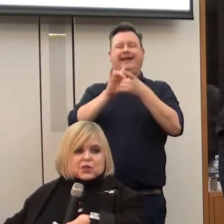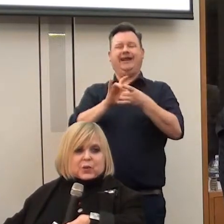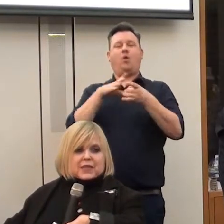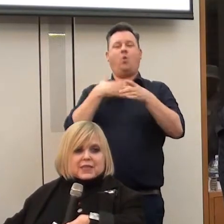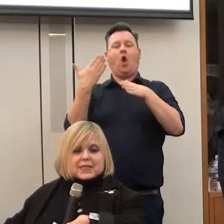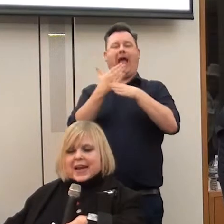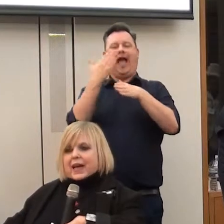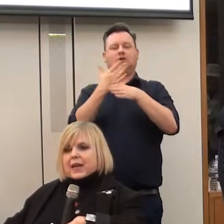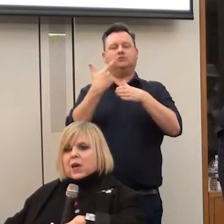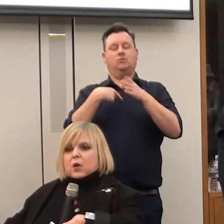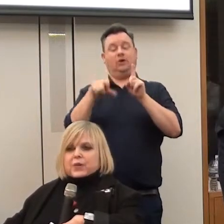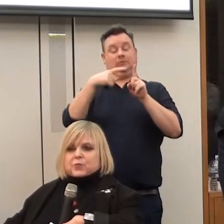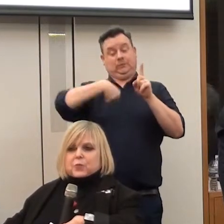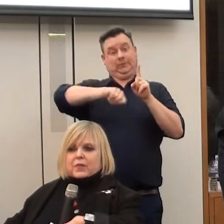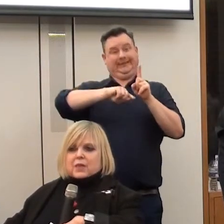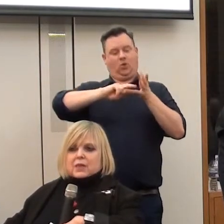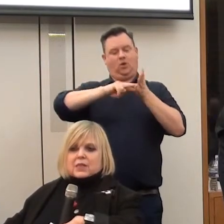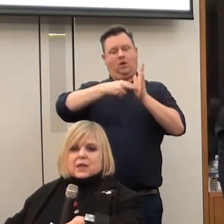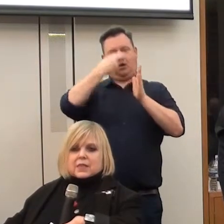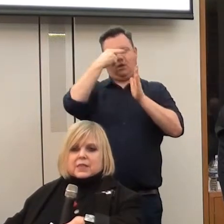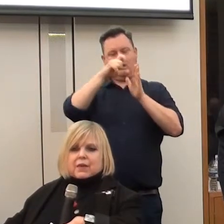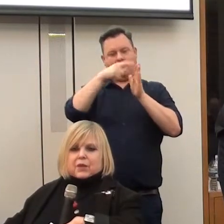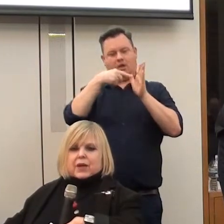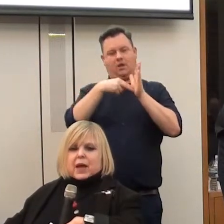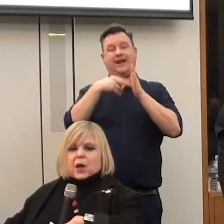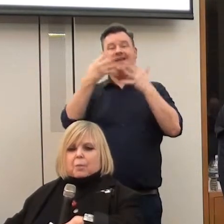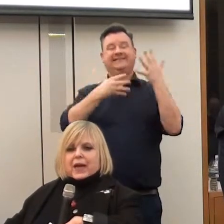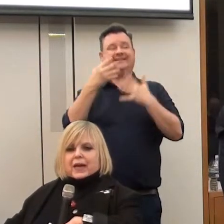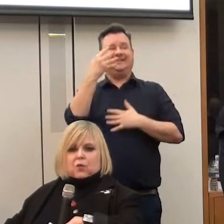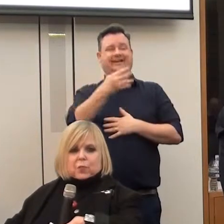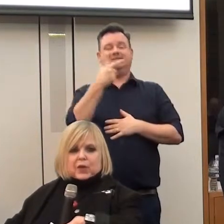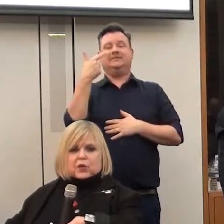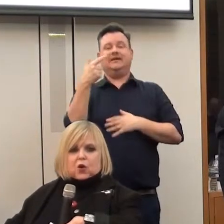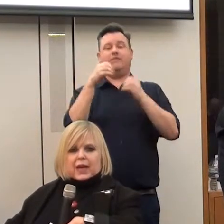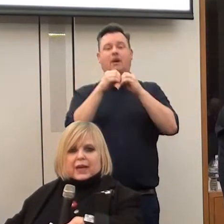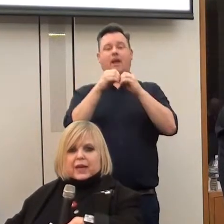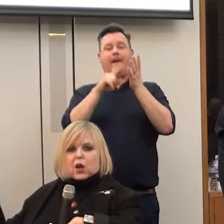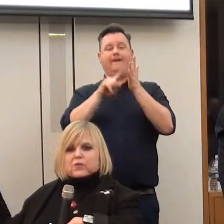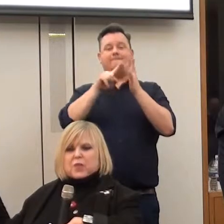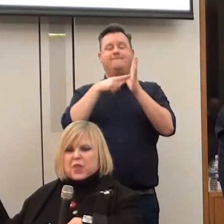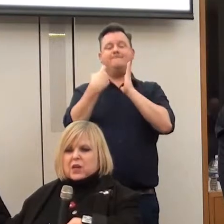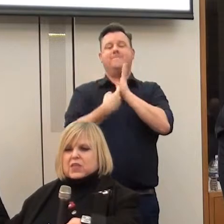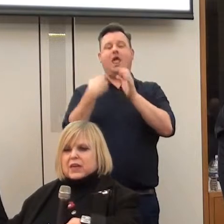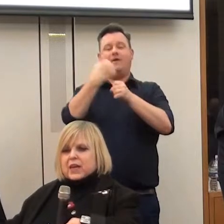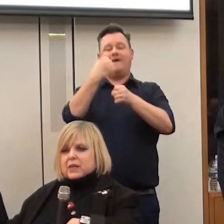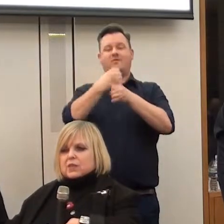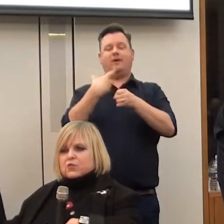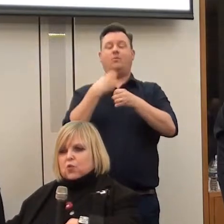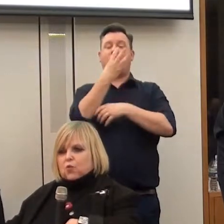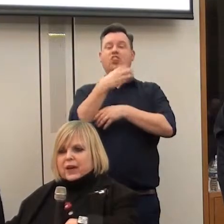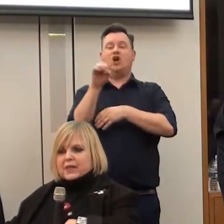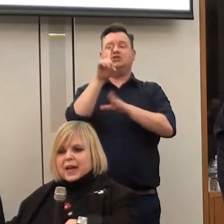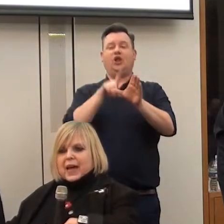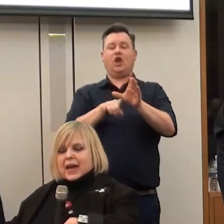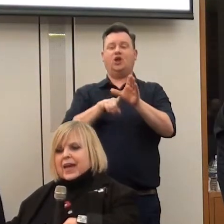of the actions we did as Dan, which is when the 1997 Blair government got in after 13 years